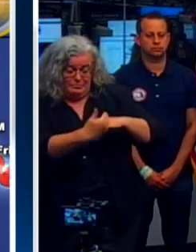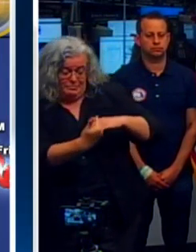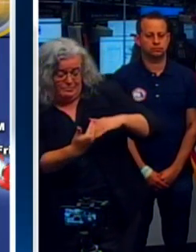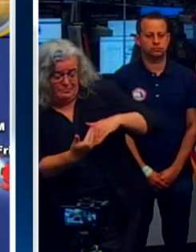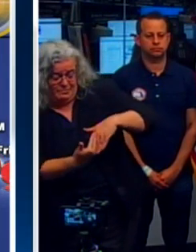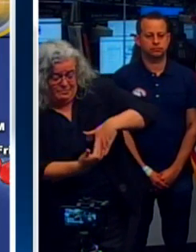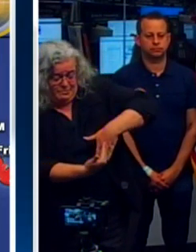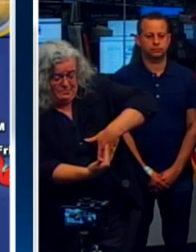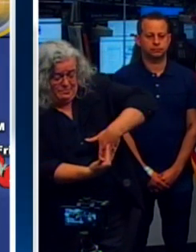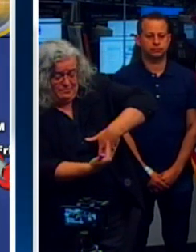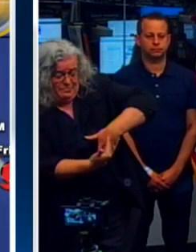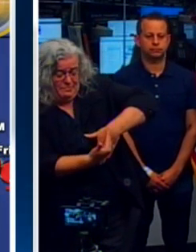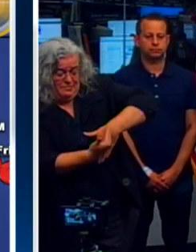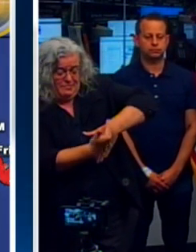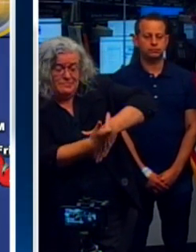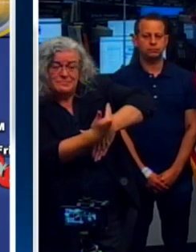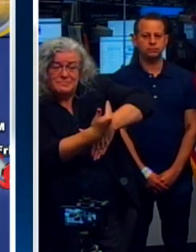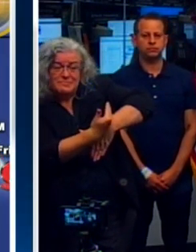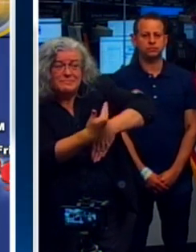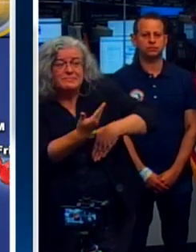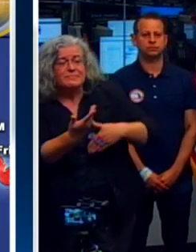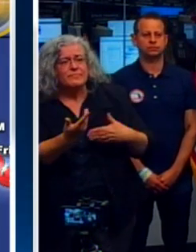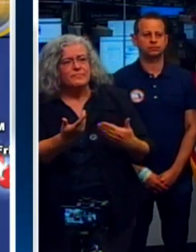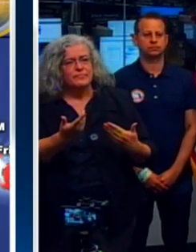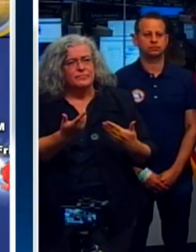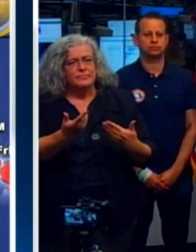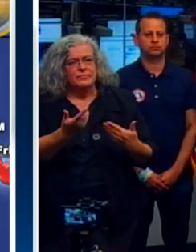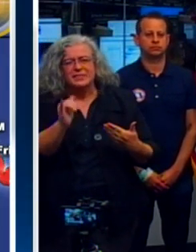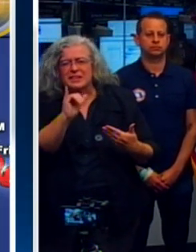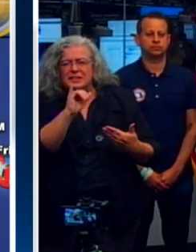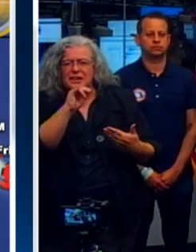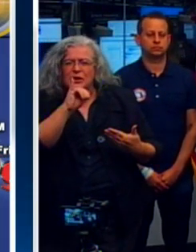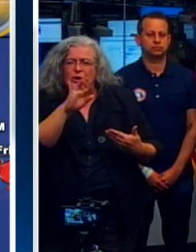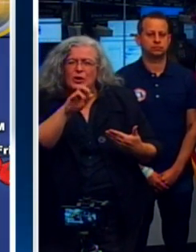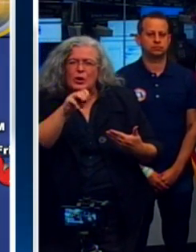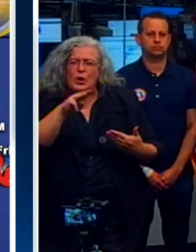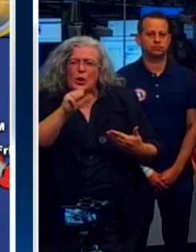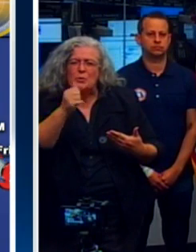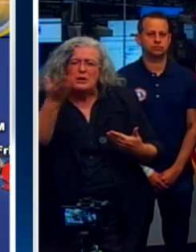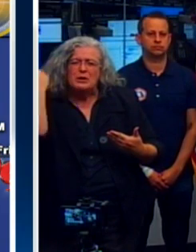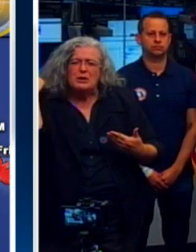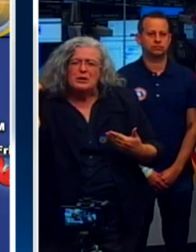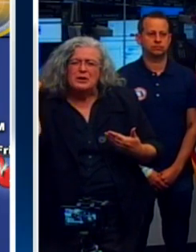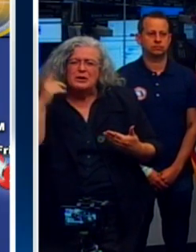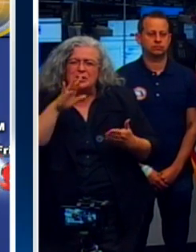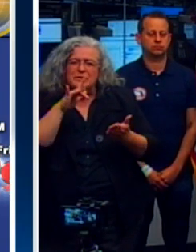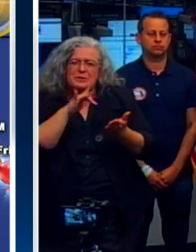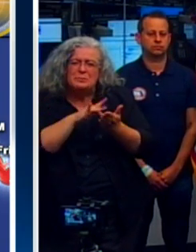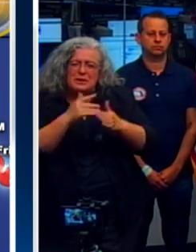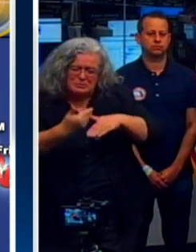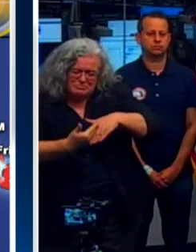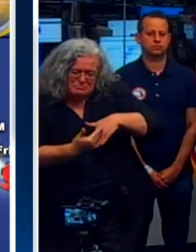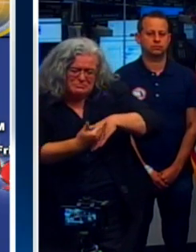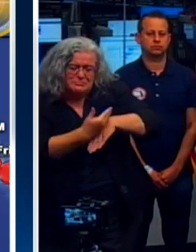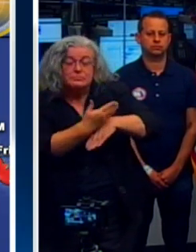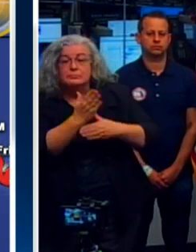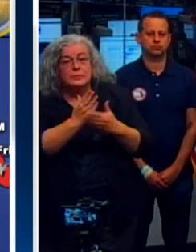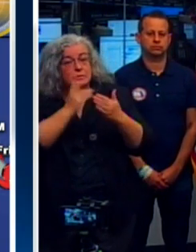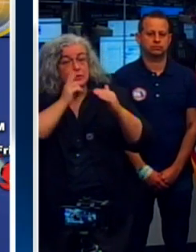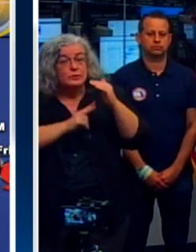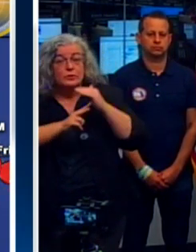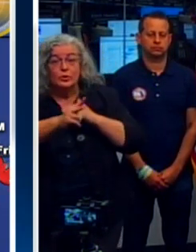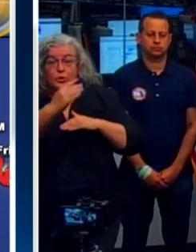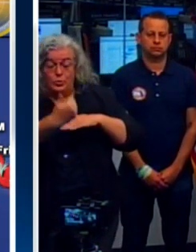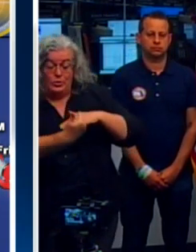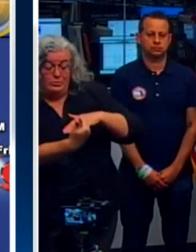state, similar to kind of what Irma did in terms of going up the middle. And you still have some forecasts that say